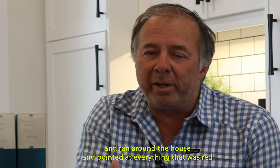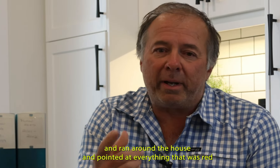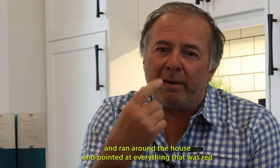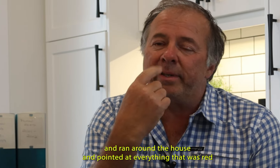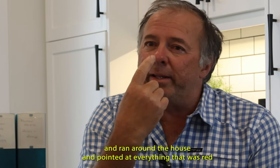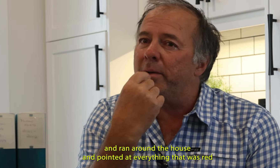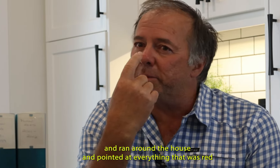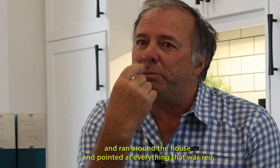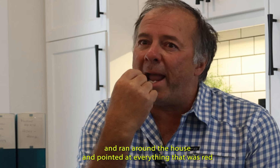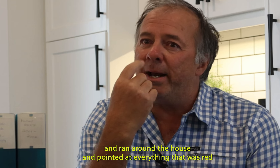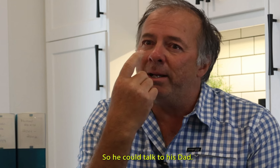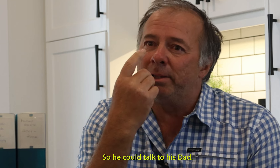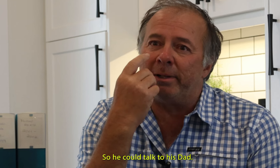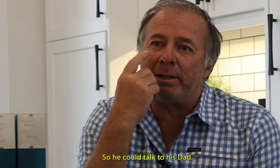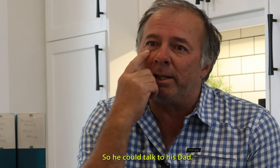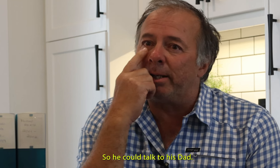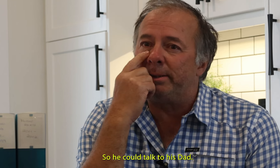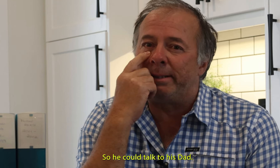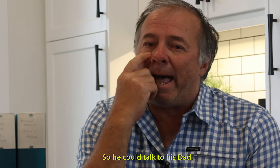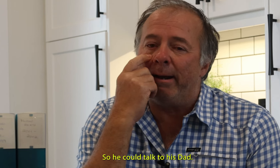pointed at everything that was red so he could talk to his dad.